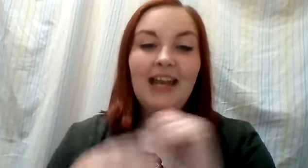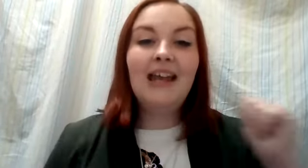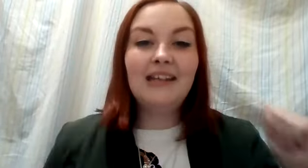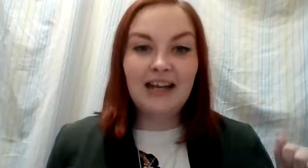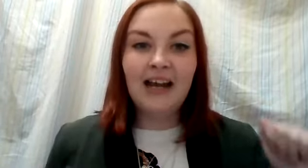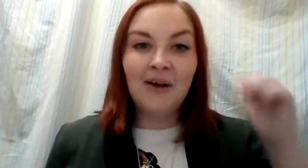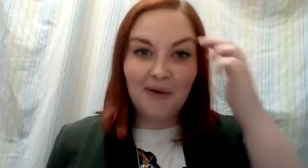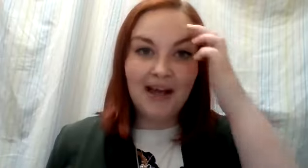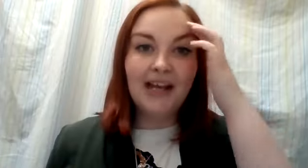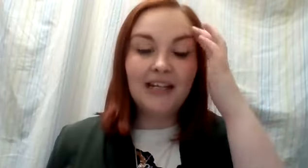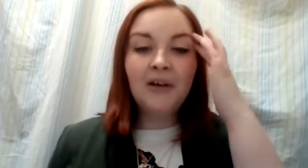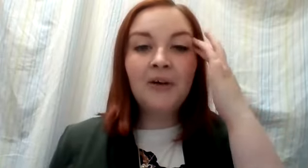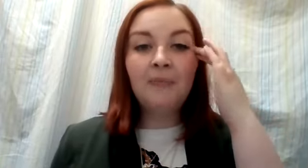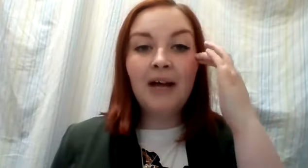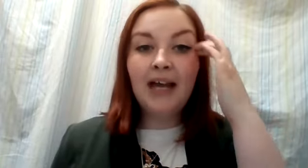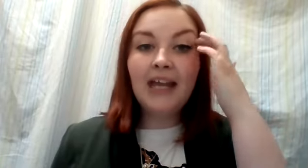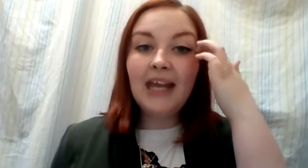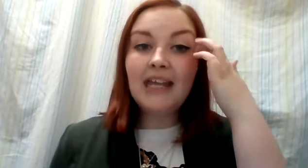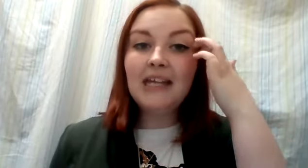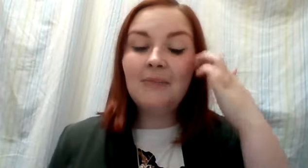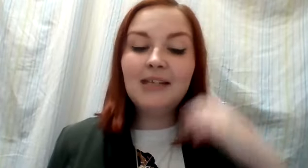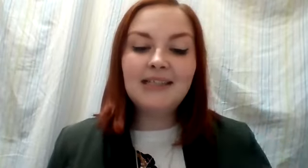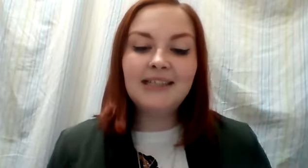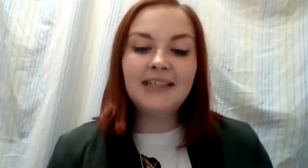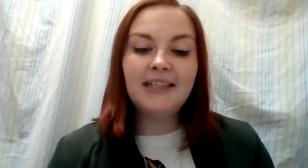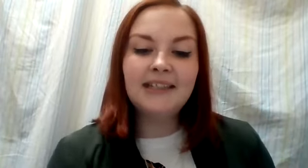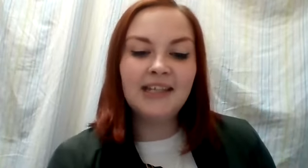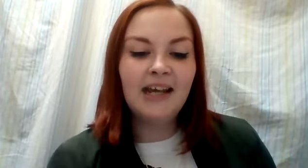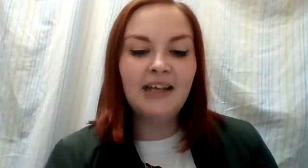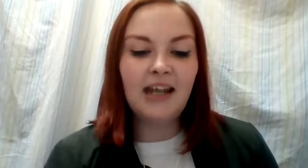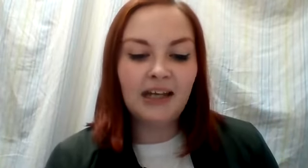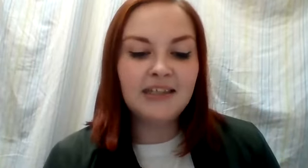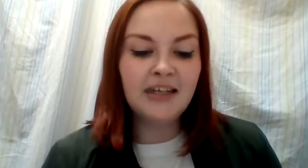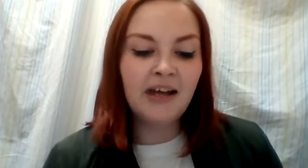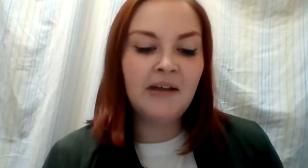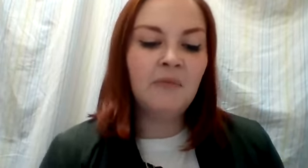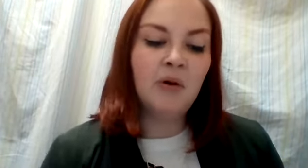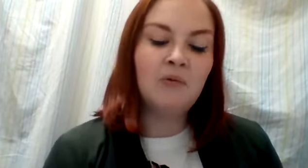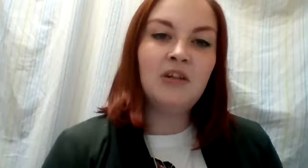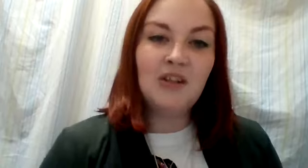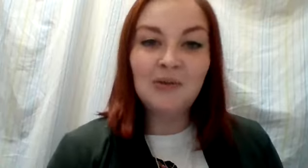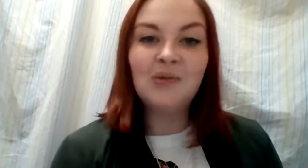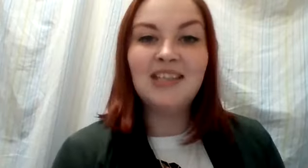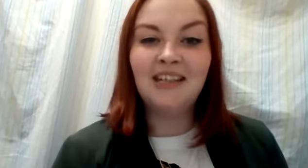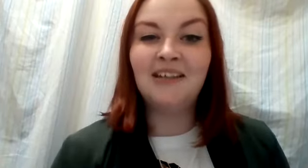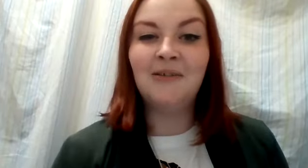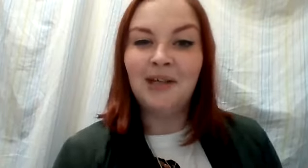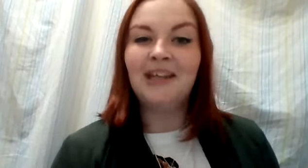Now I know my ABCs. Next time won't you sing with